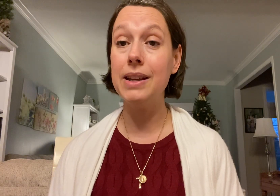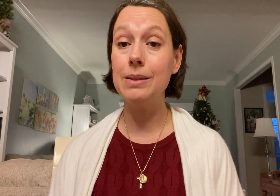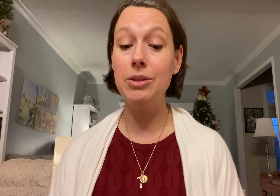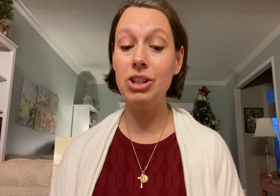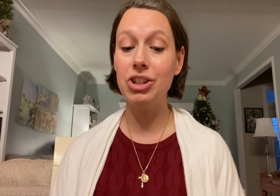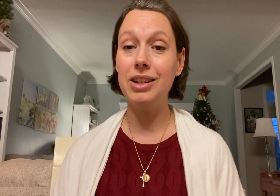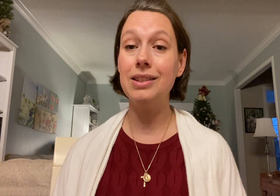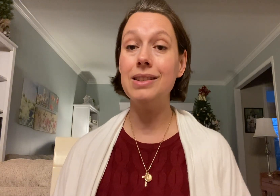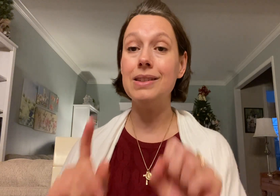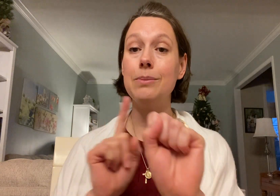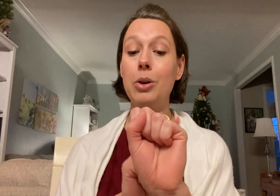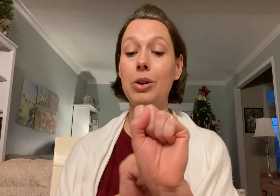There